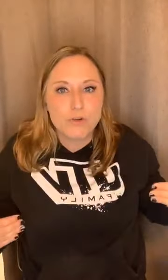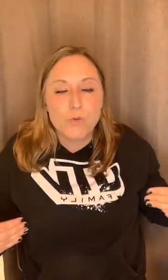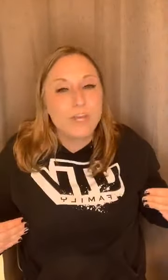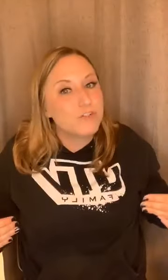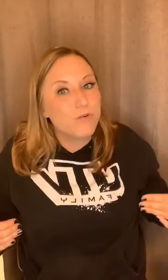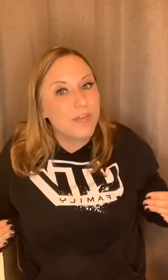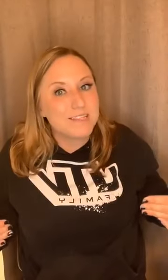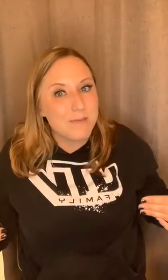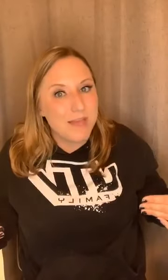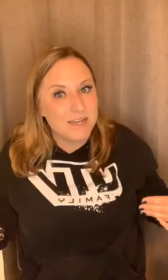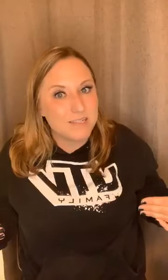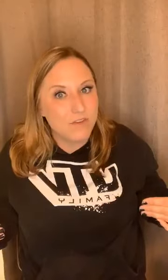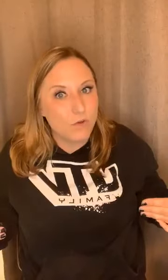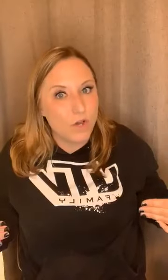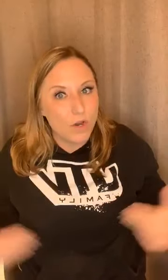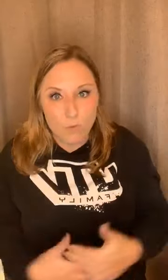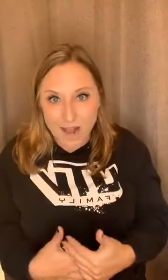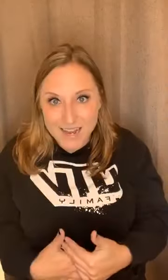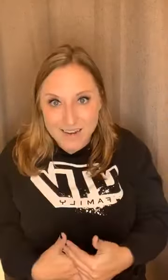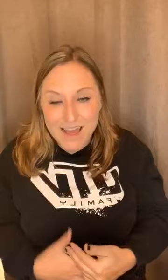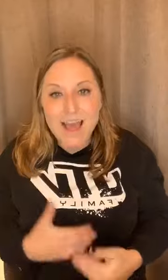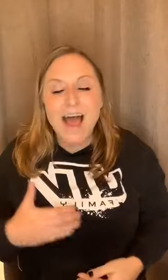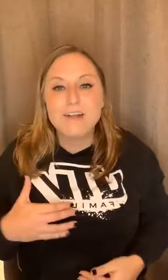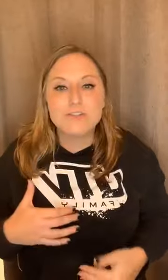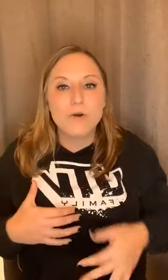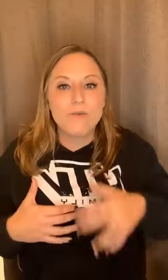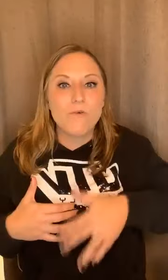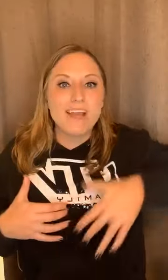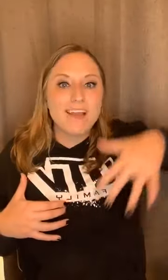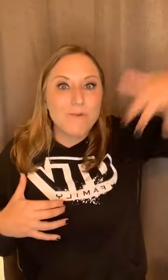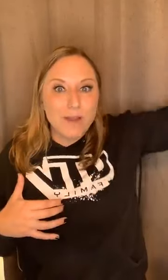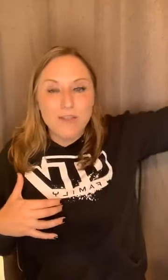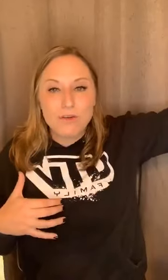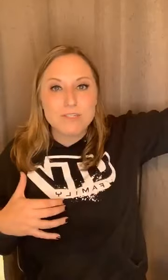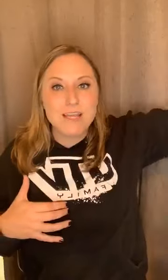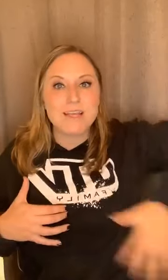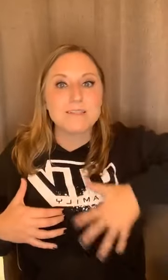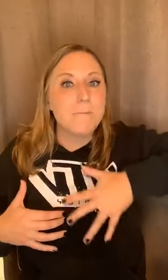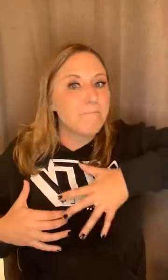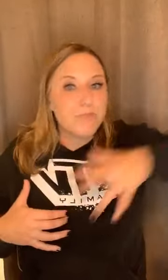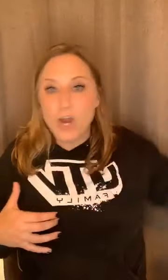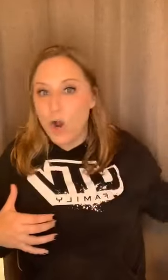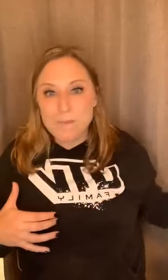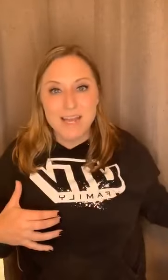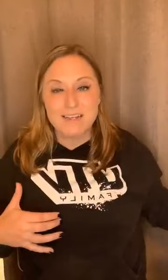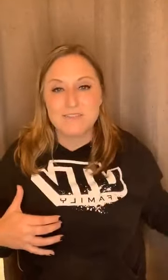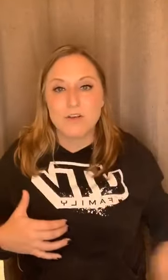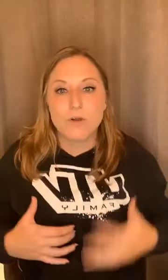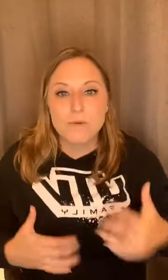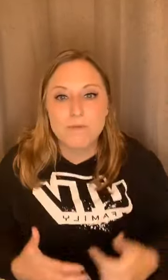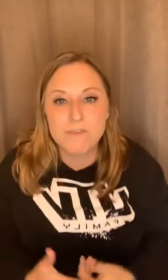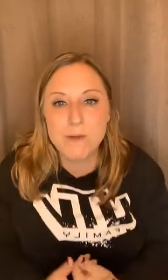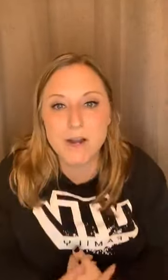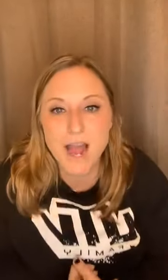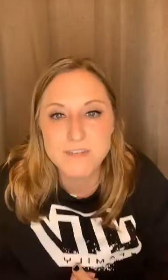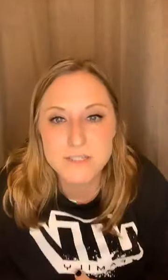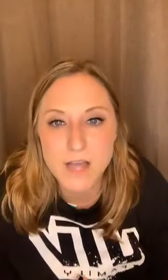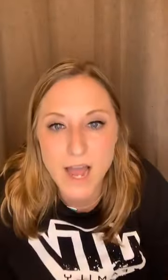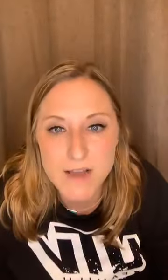that we do things that make us feel good. Right. And so if we get rid of those things that aren't making us feel good, we will feel better. I have a, I have